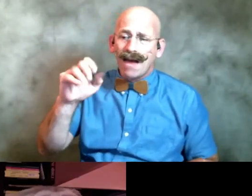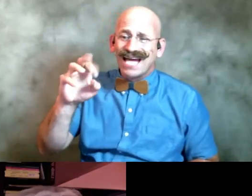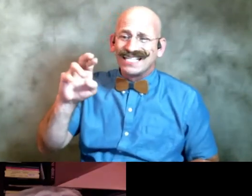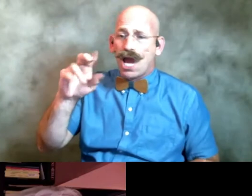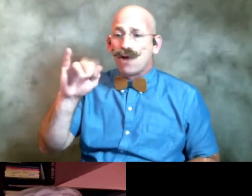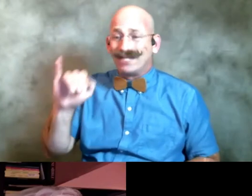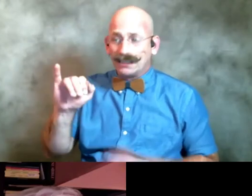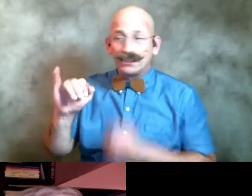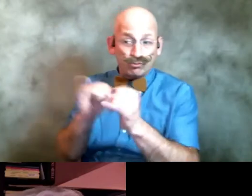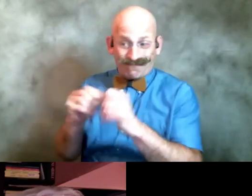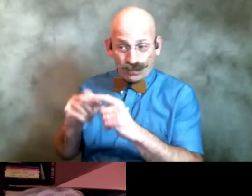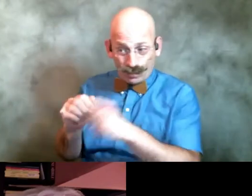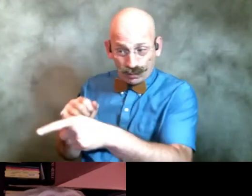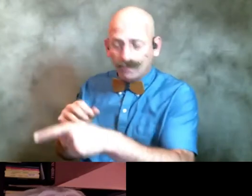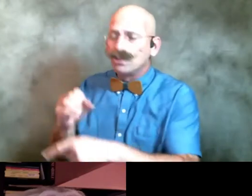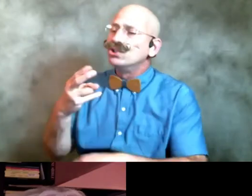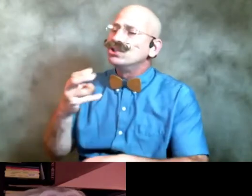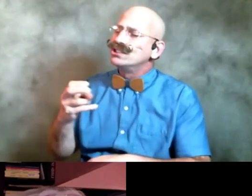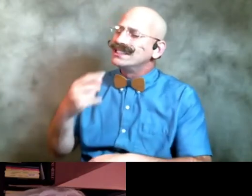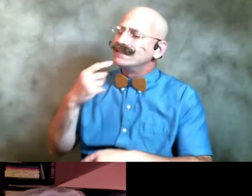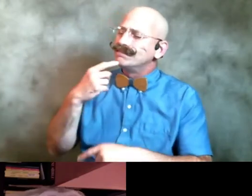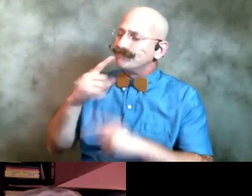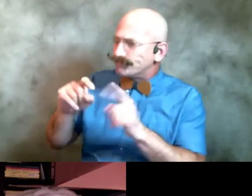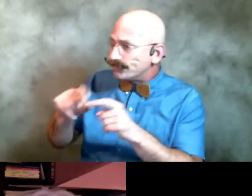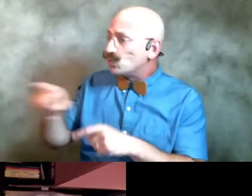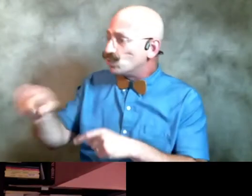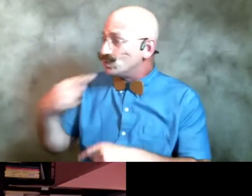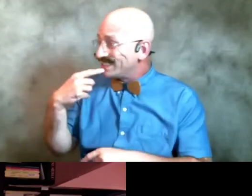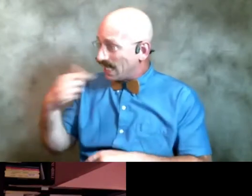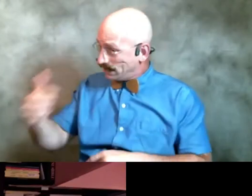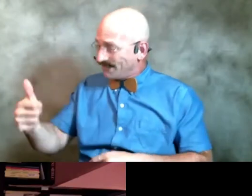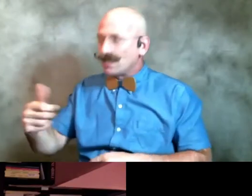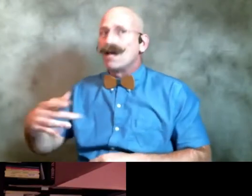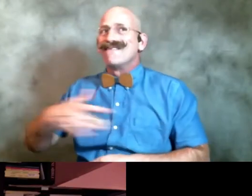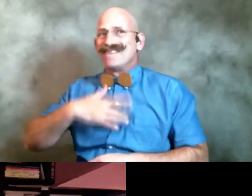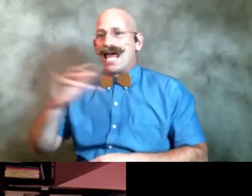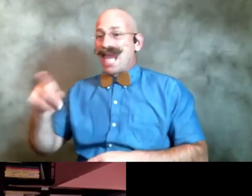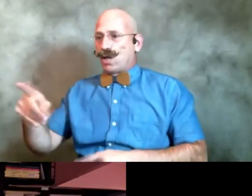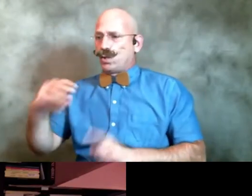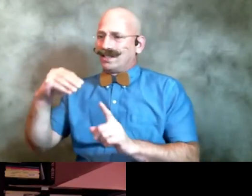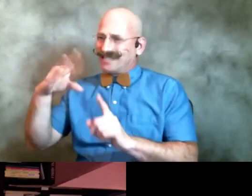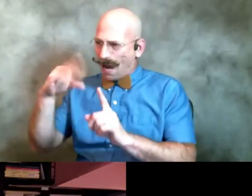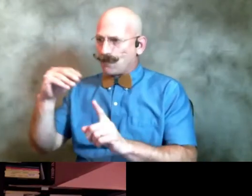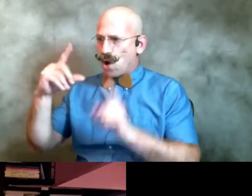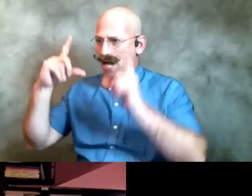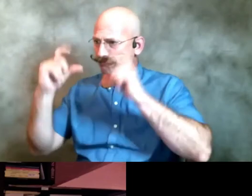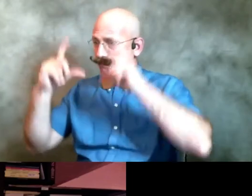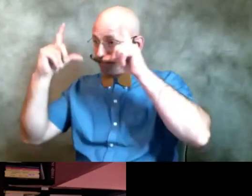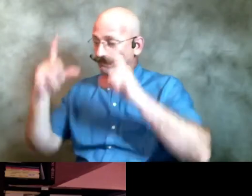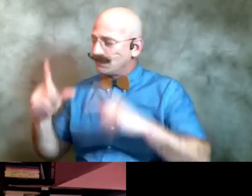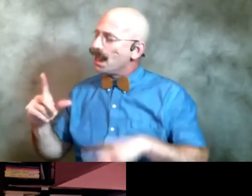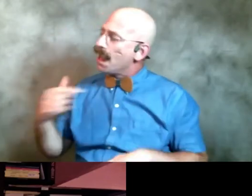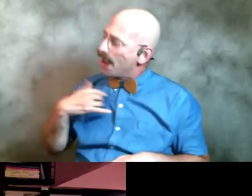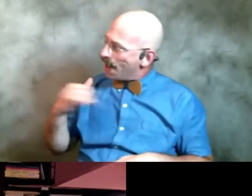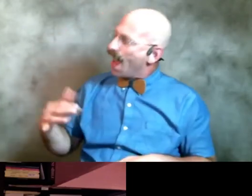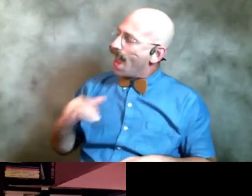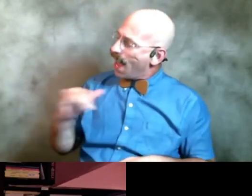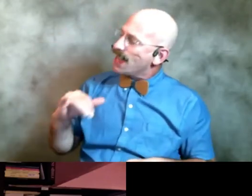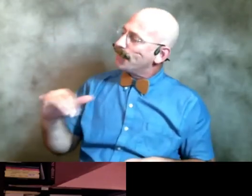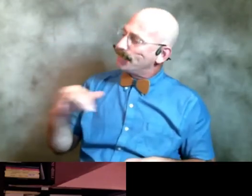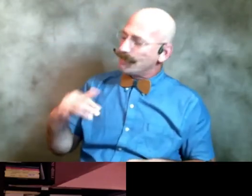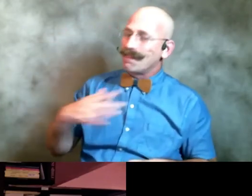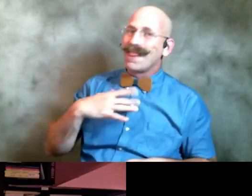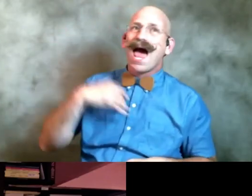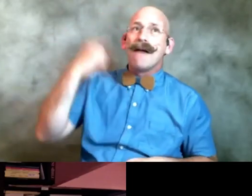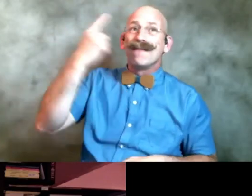described yourself as being a camera or yeah looking at and i i i also looked at that the same way i i'm thinking at the